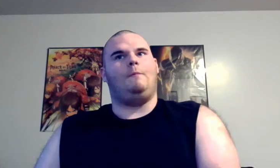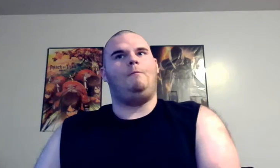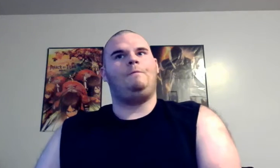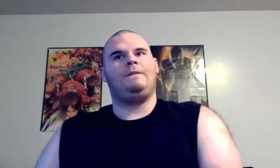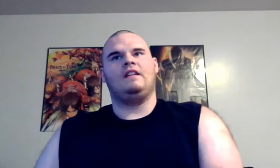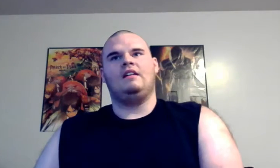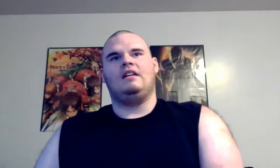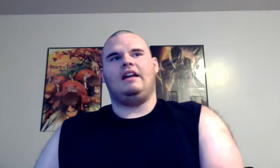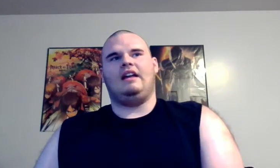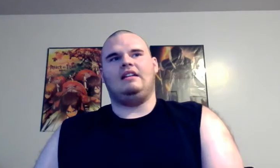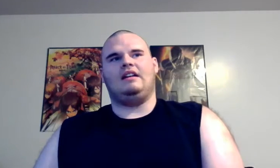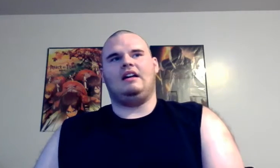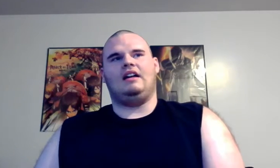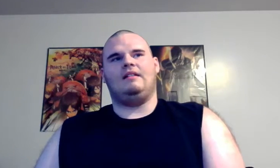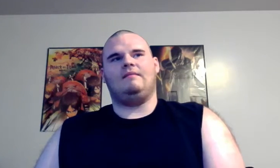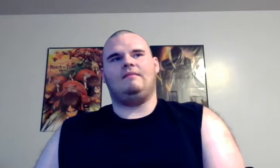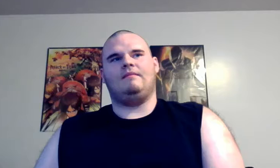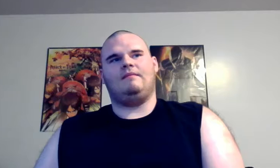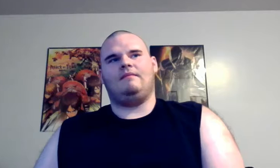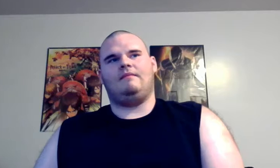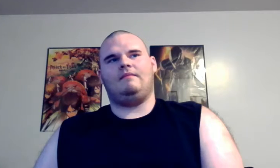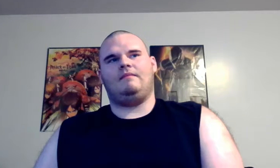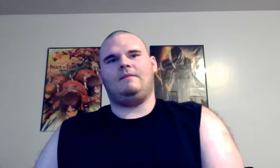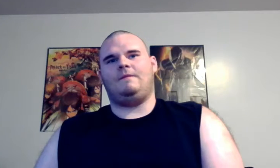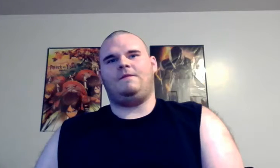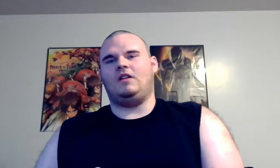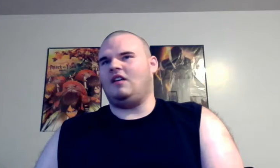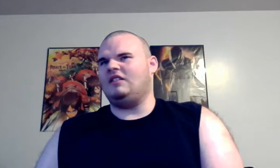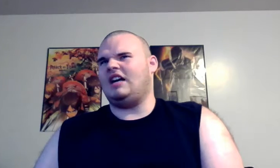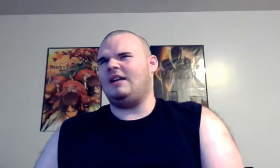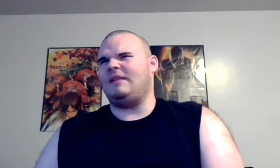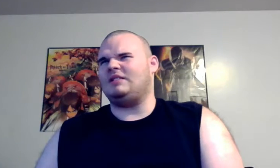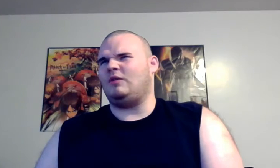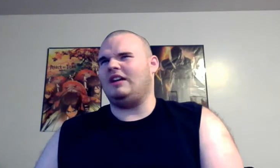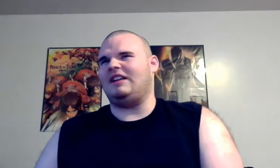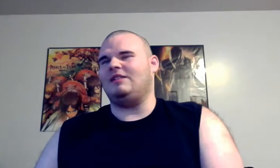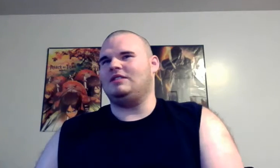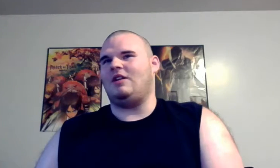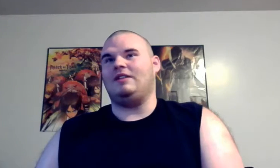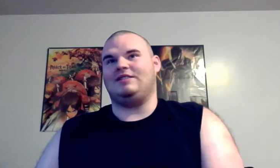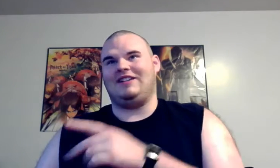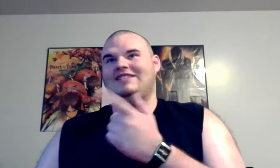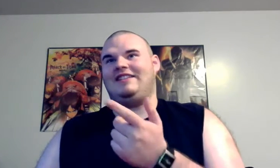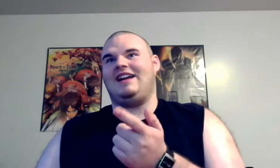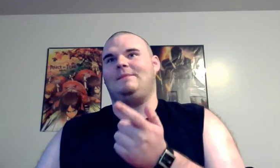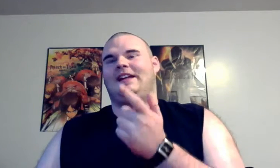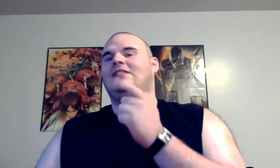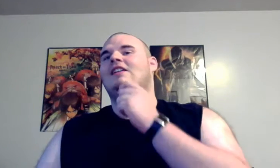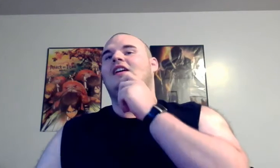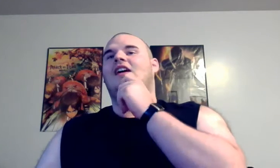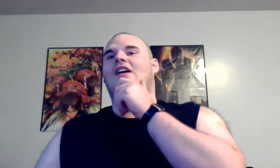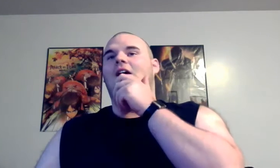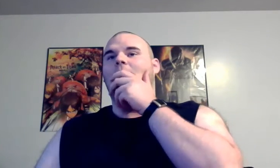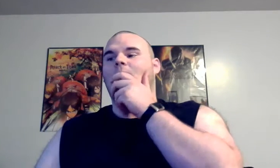and uh for a long time that's where I thought it was going so